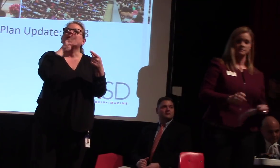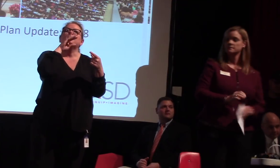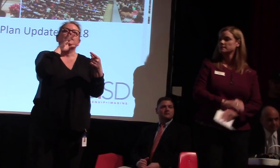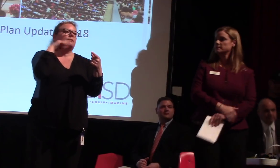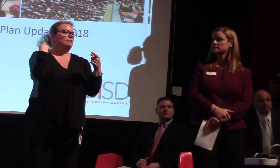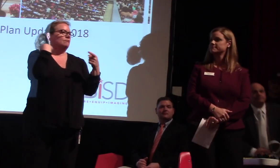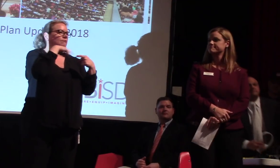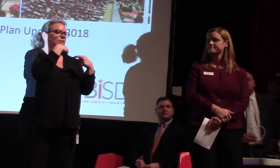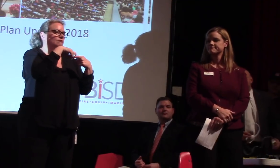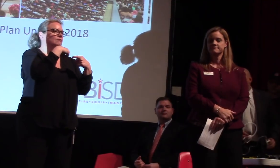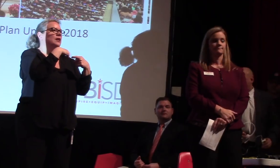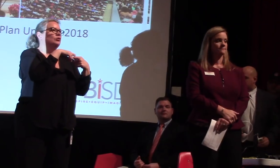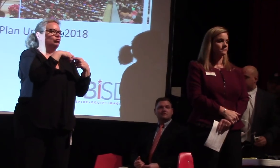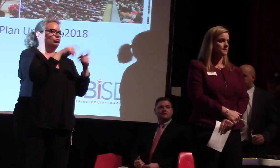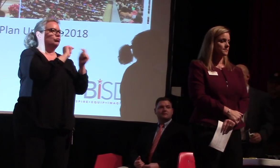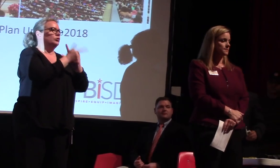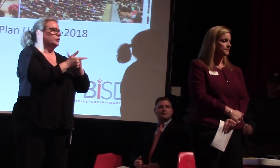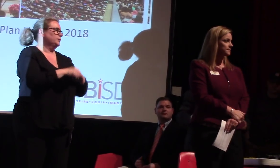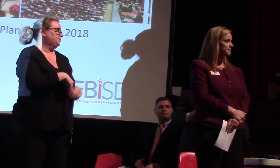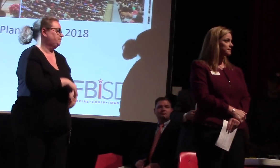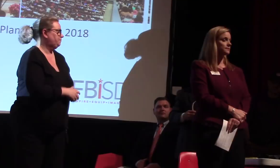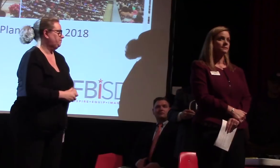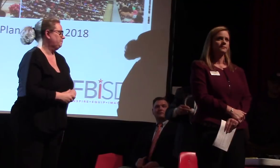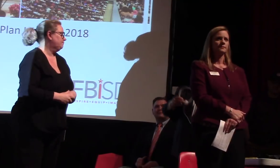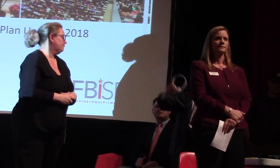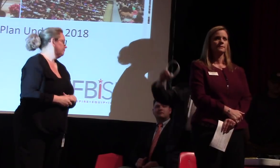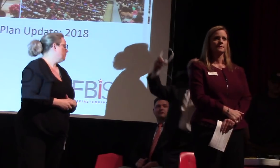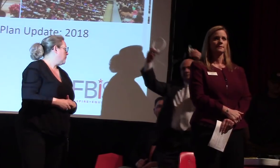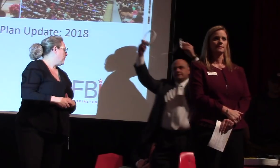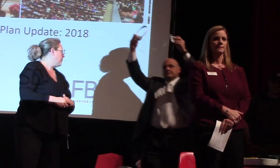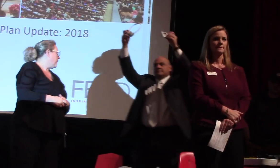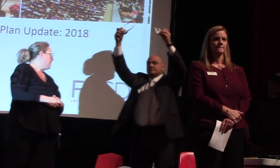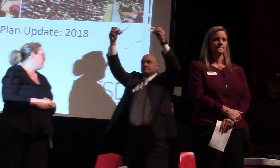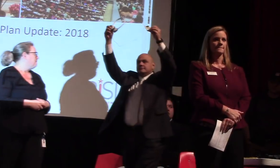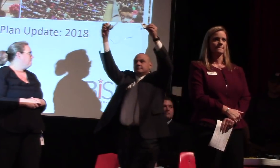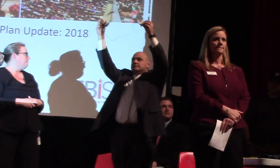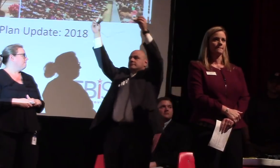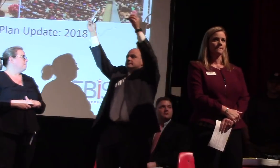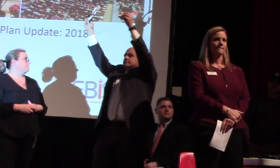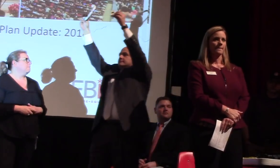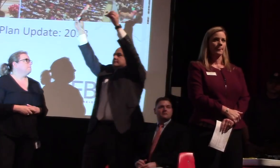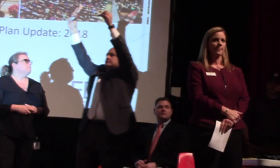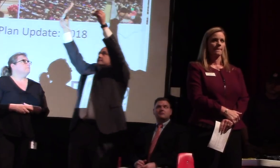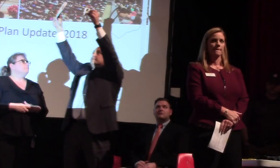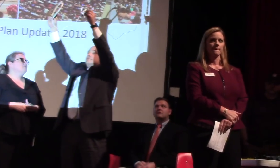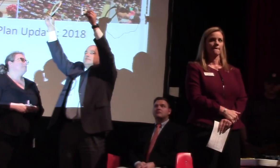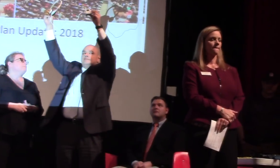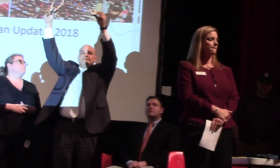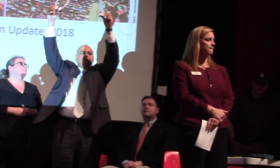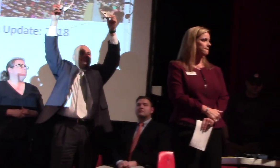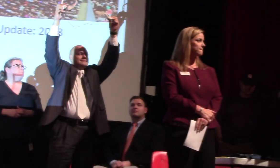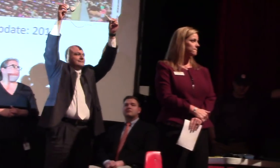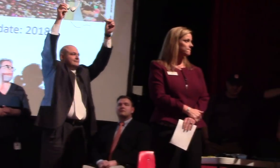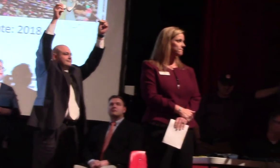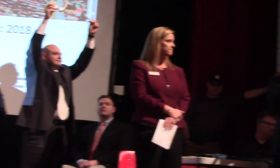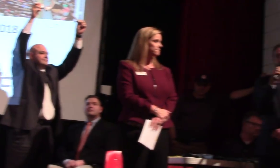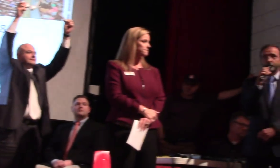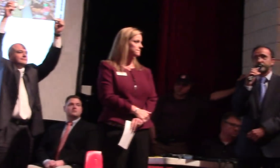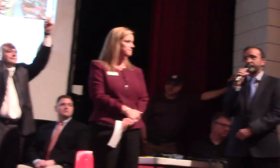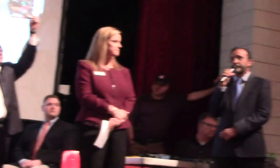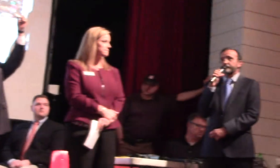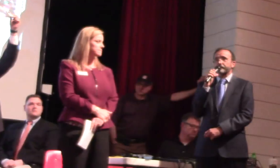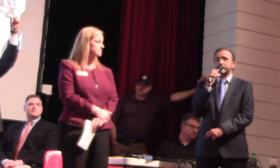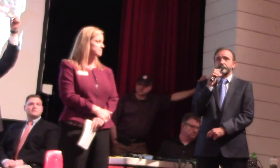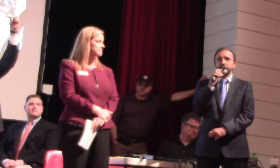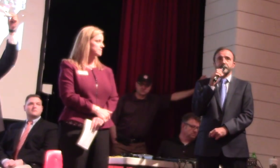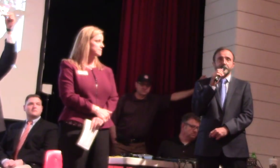So, good evening. This will be an announcement in Spanish. Para los que necesiten interpretación al español, por favor acérquense y les damos un receptor